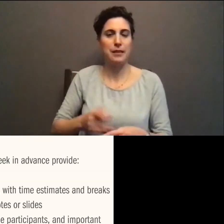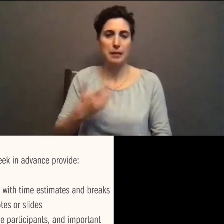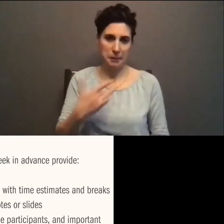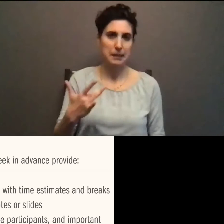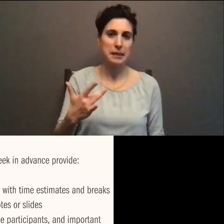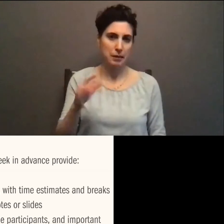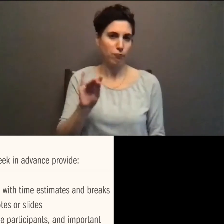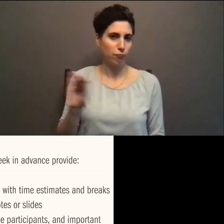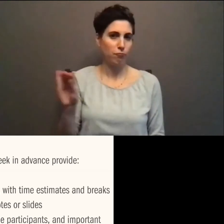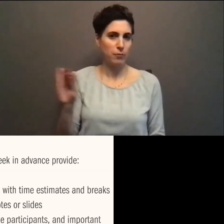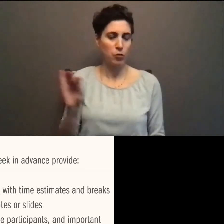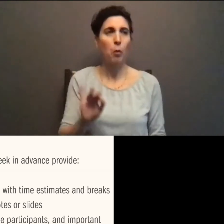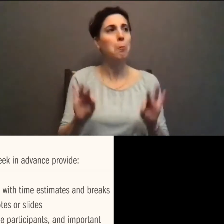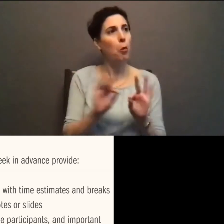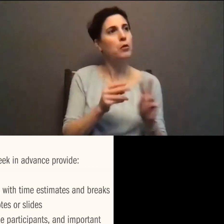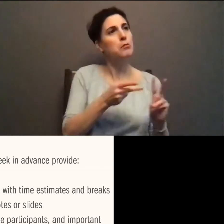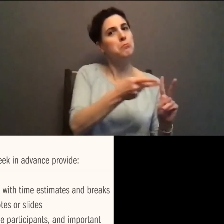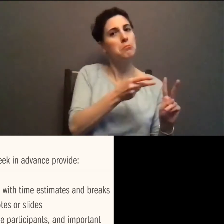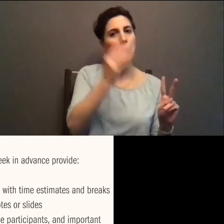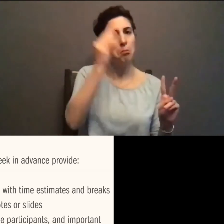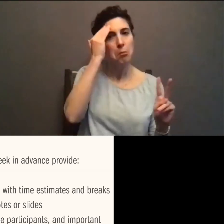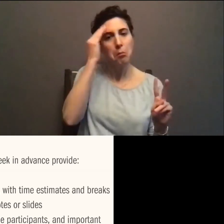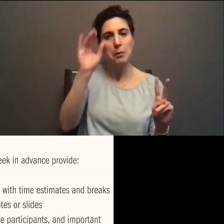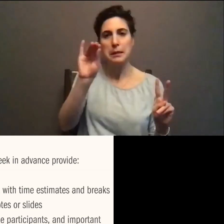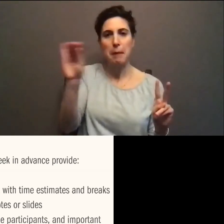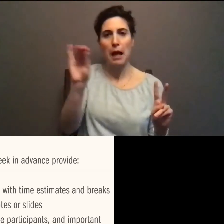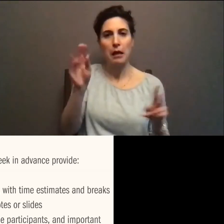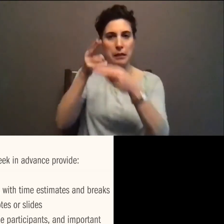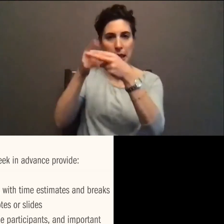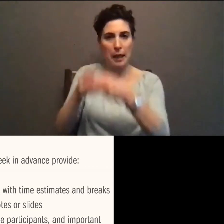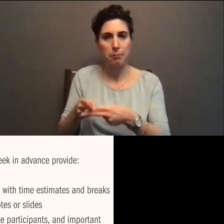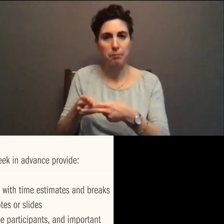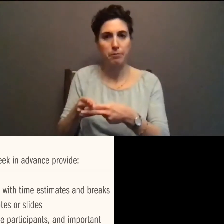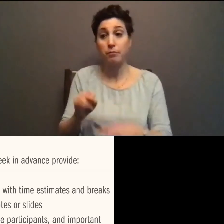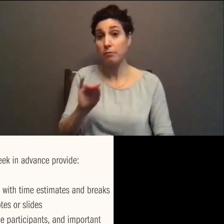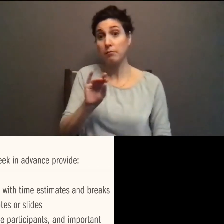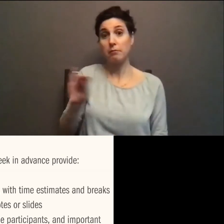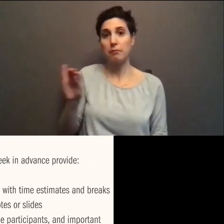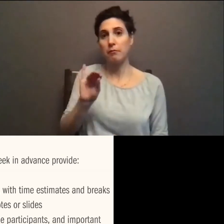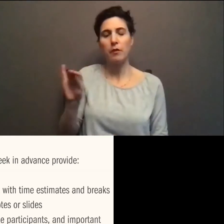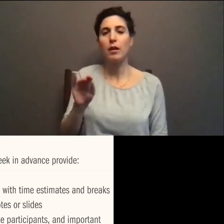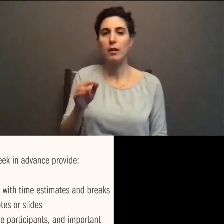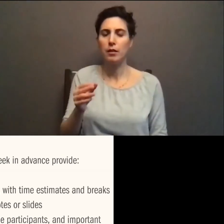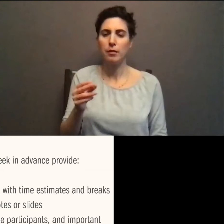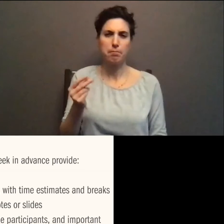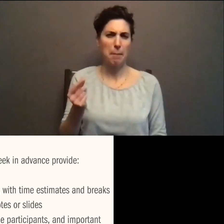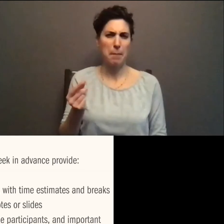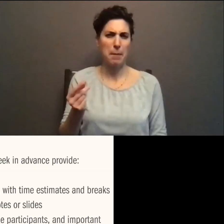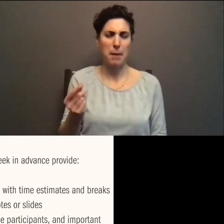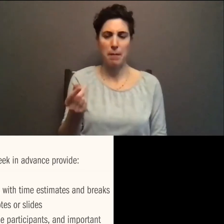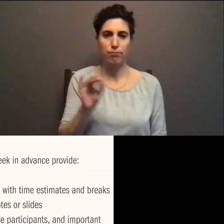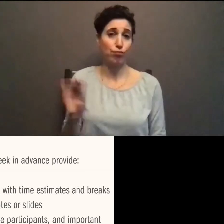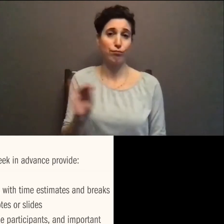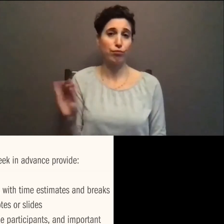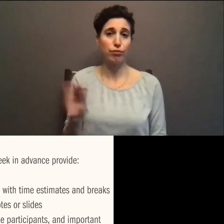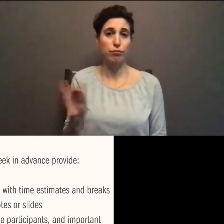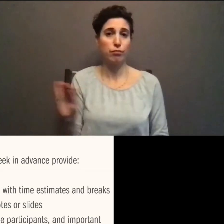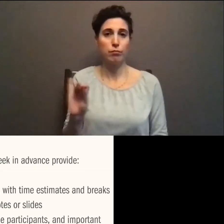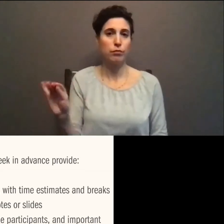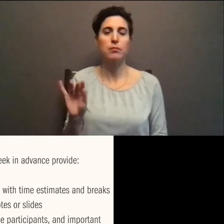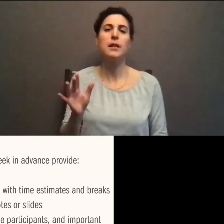it's important for interpreters to know that in advance, because fingerspelling is often a very quick thing. And, you know,